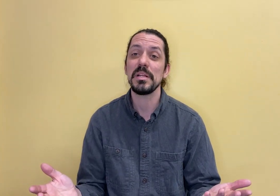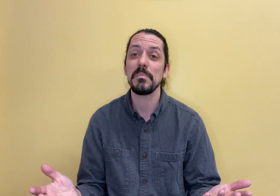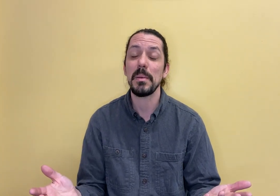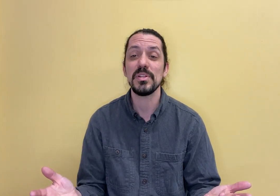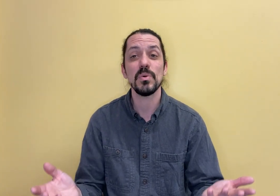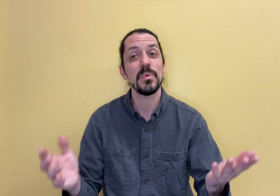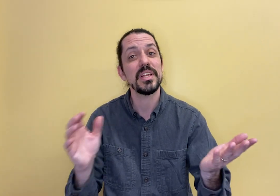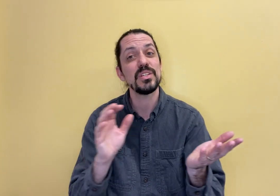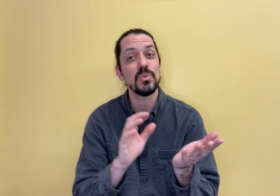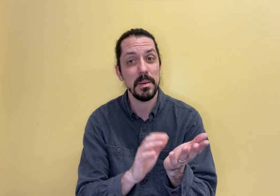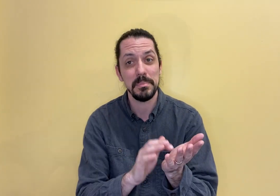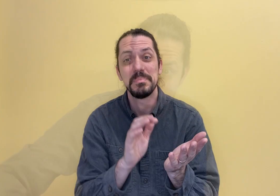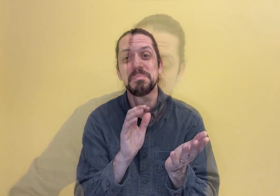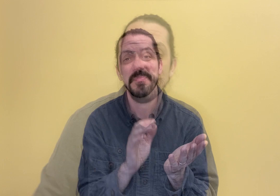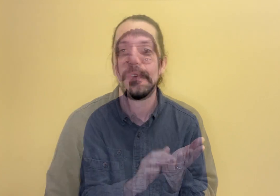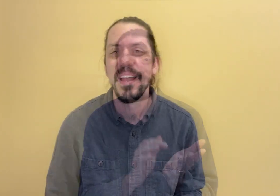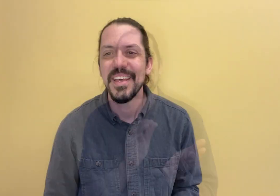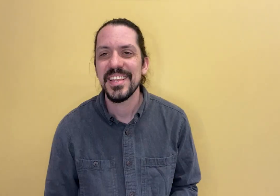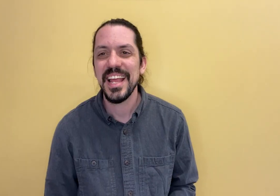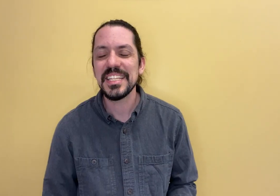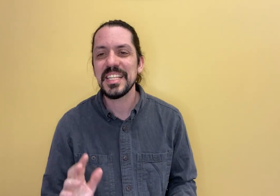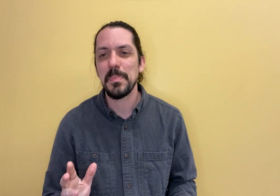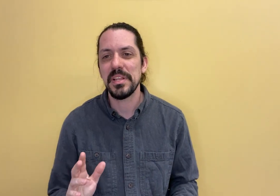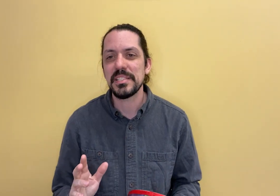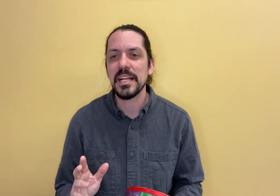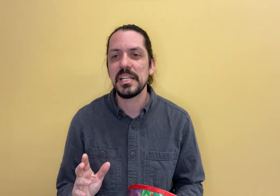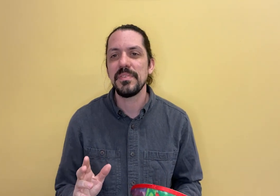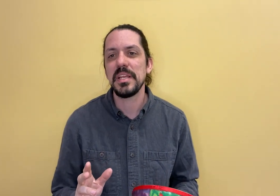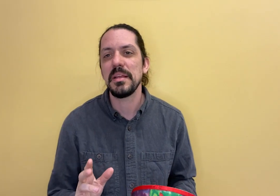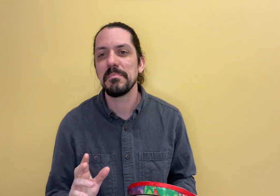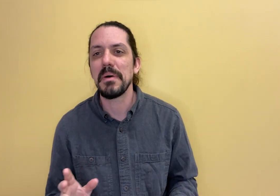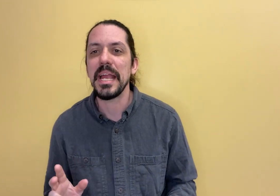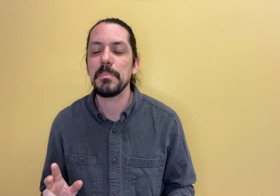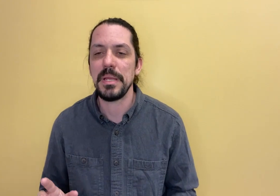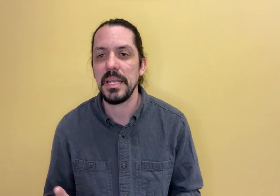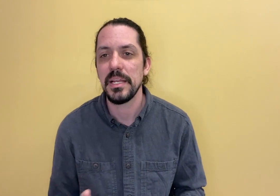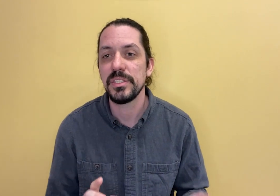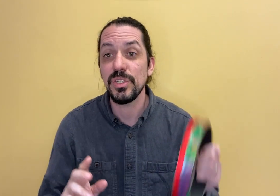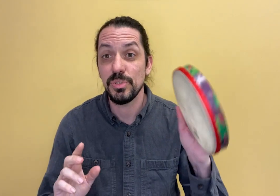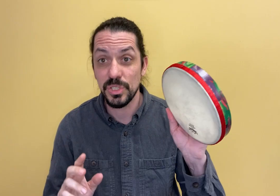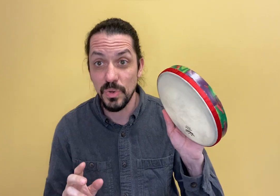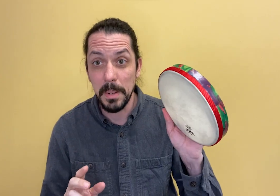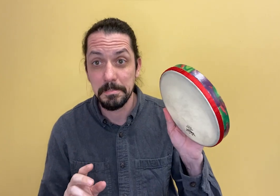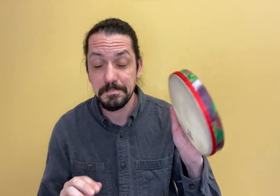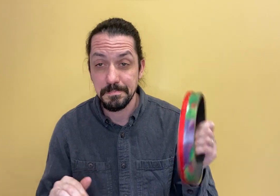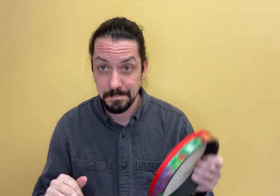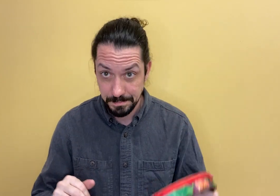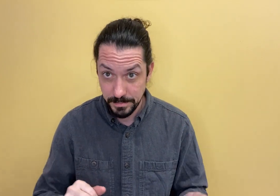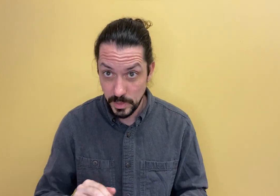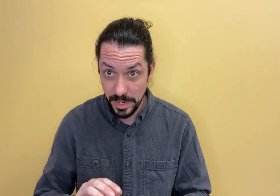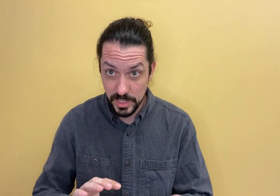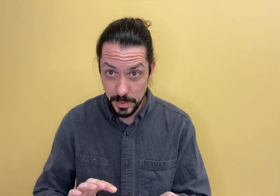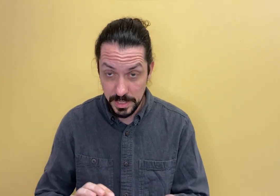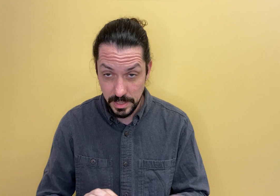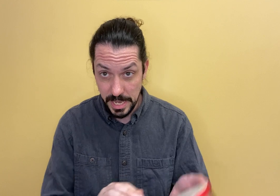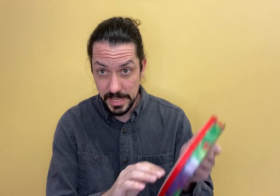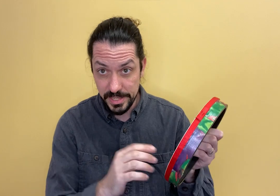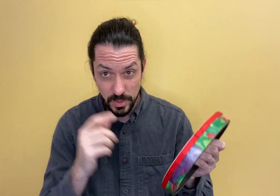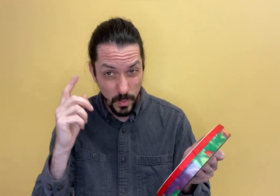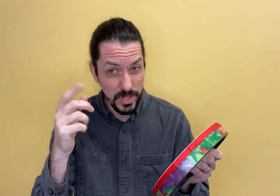to maybe do it with a drum. The next step in this activity might be to use a drum. So I could do it like this. Which